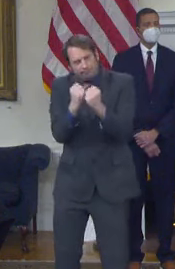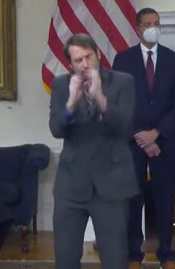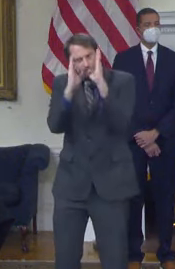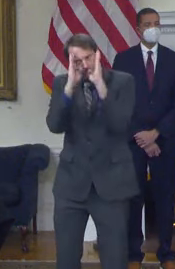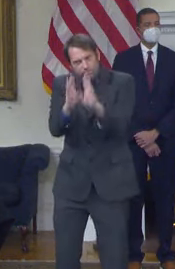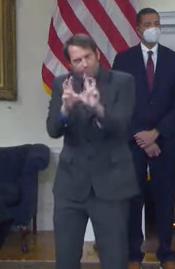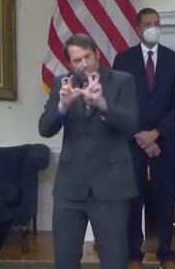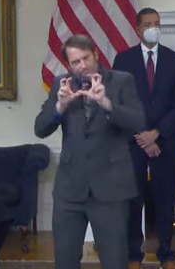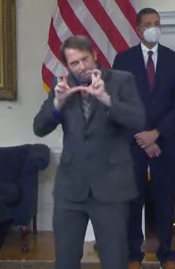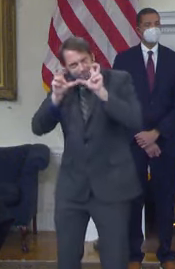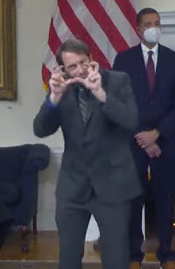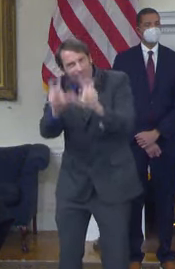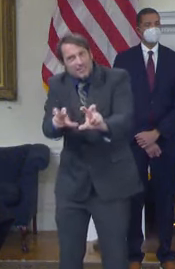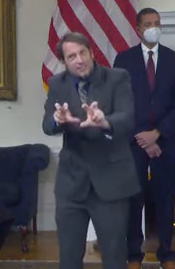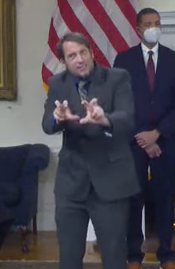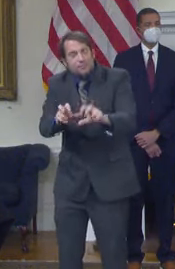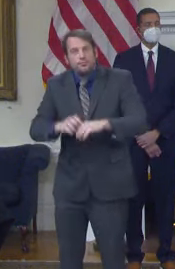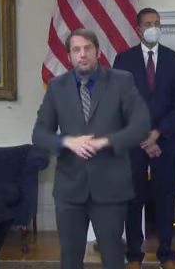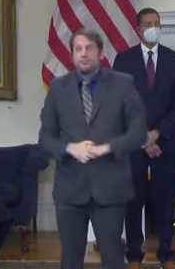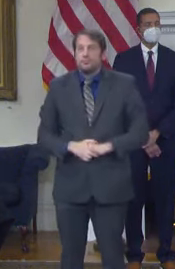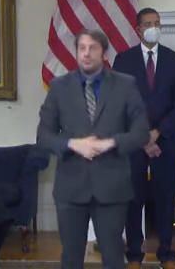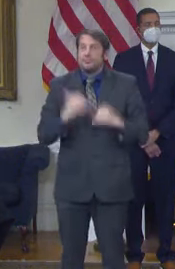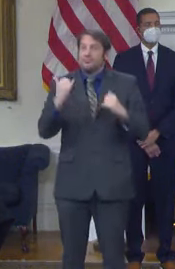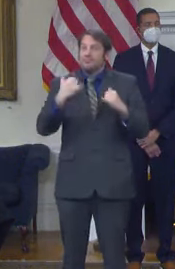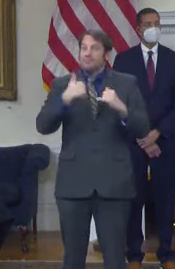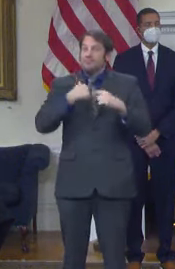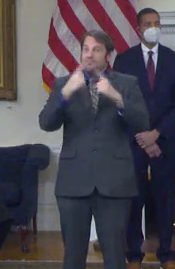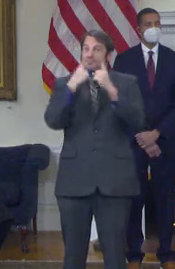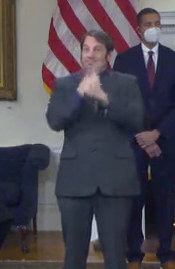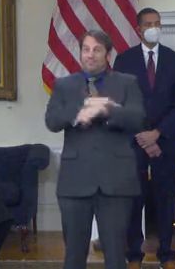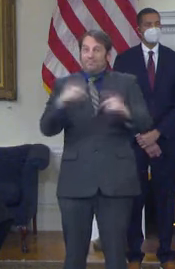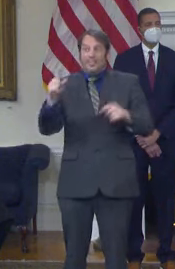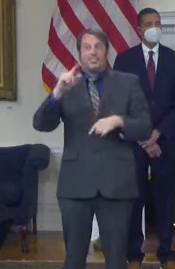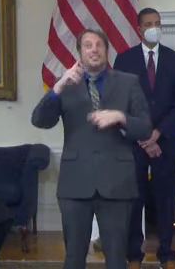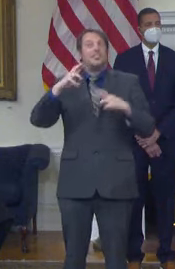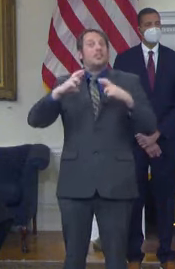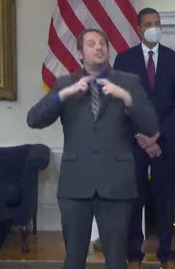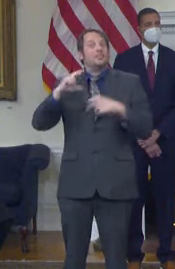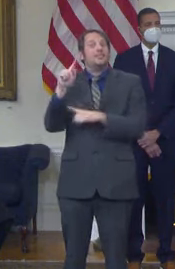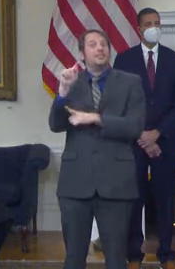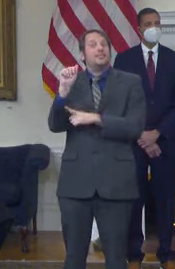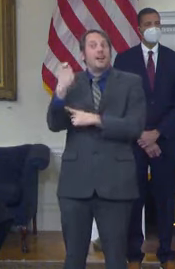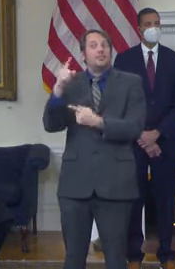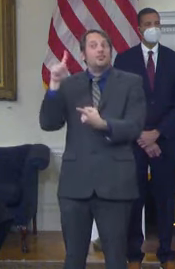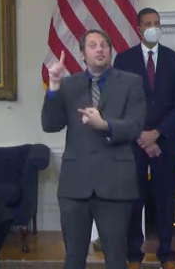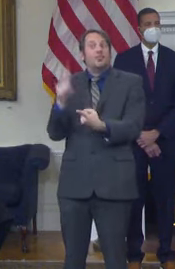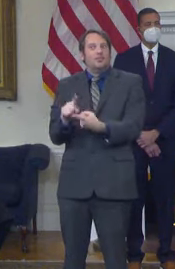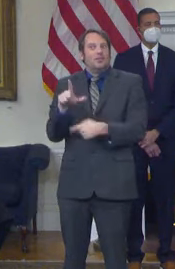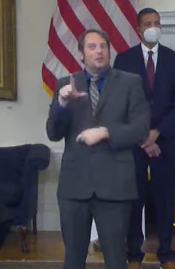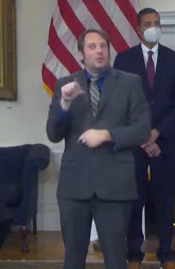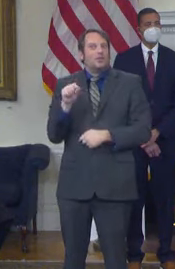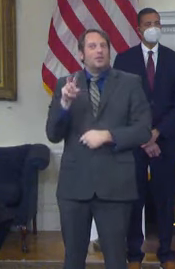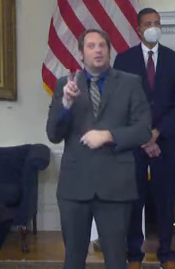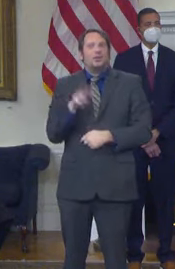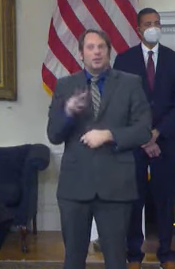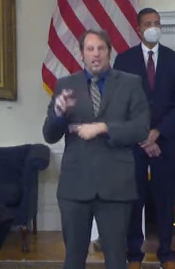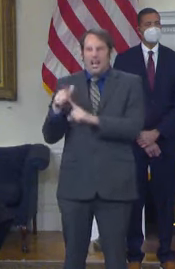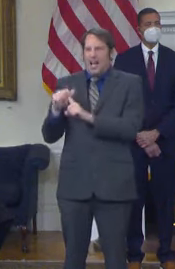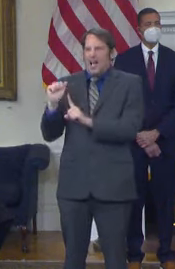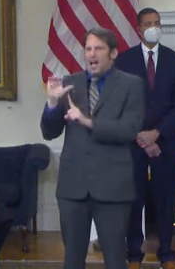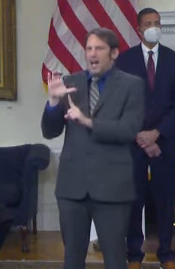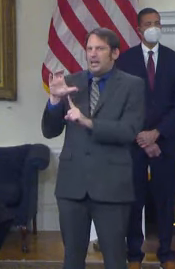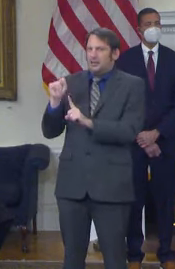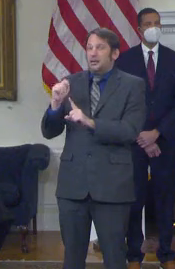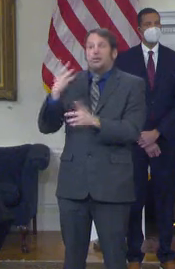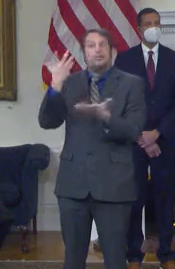Retirement Tax Reduction Act of 2022, which will eliminate every single penny of